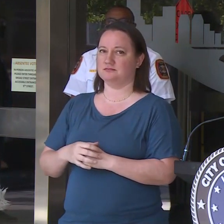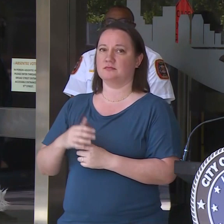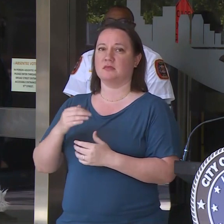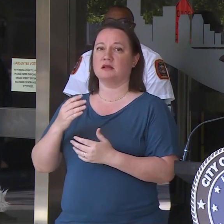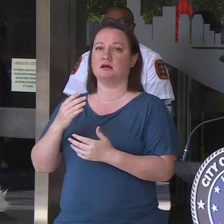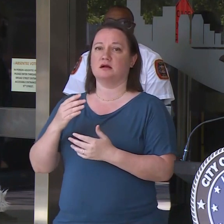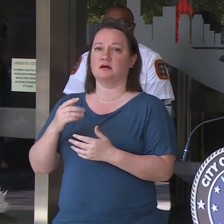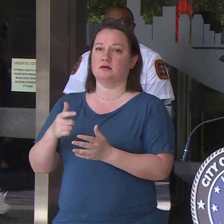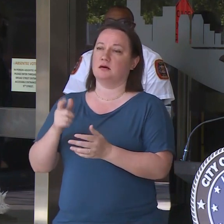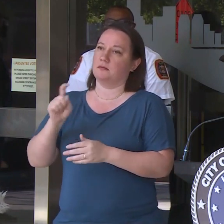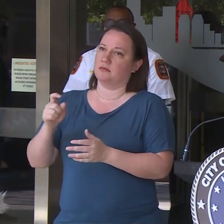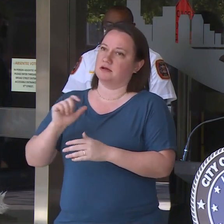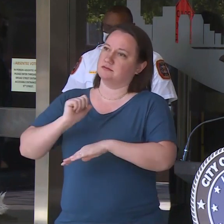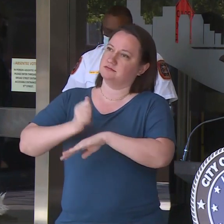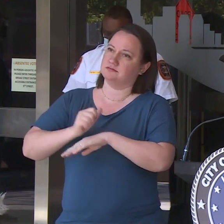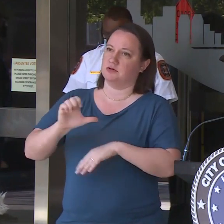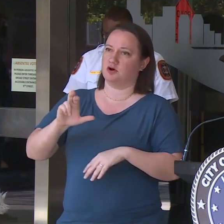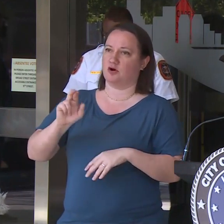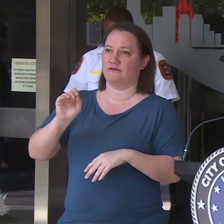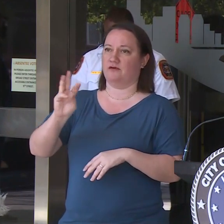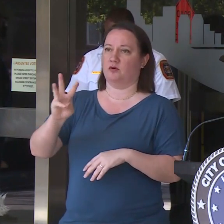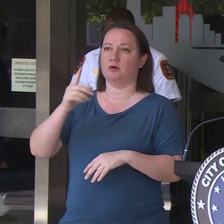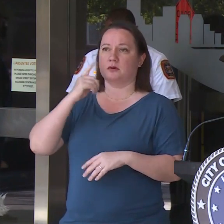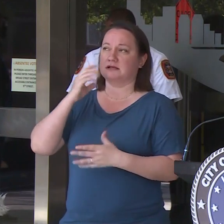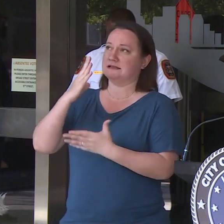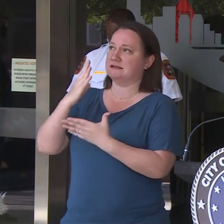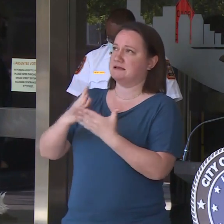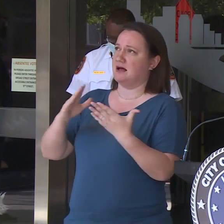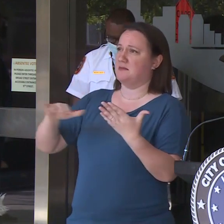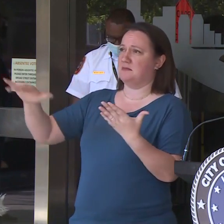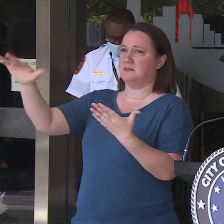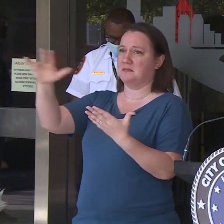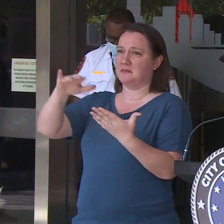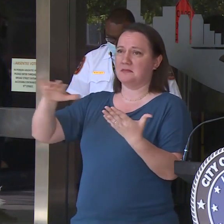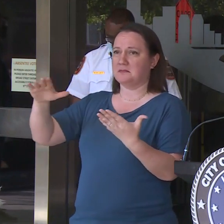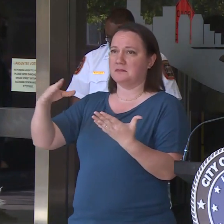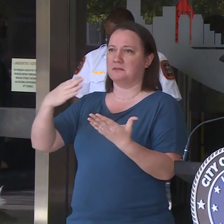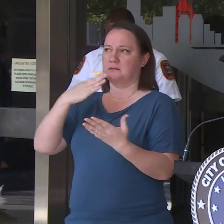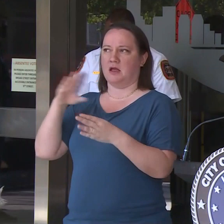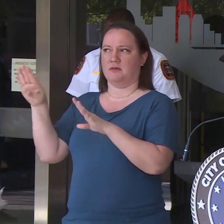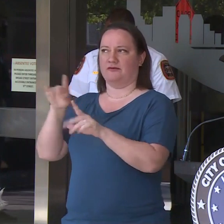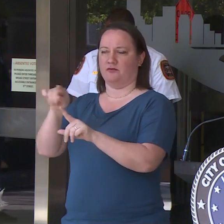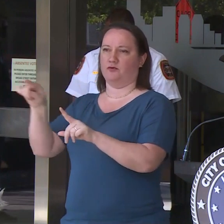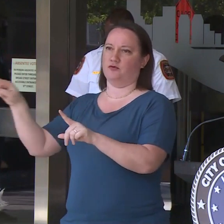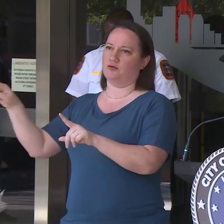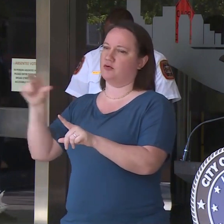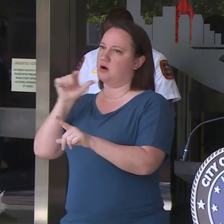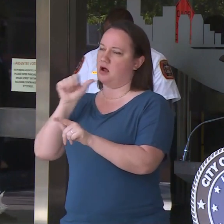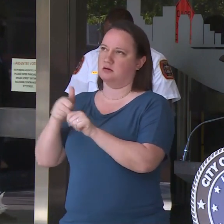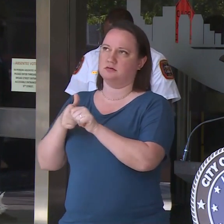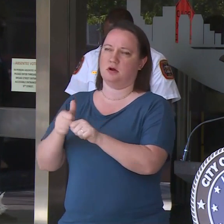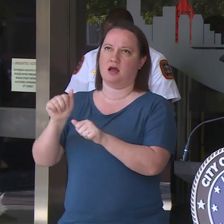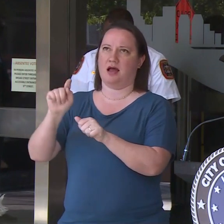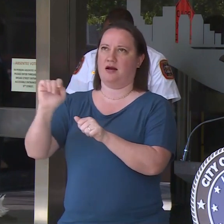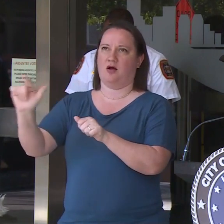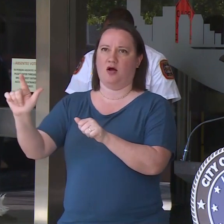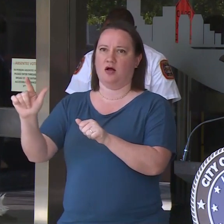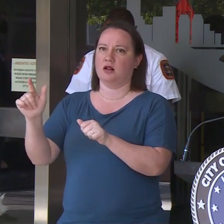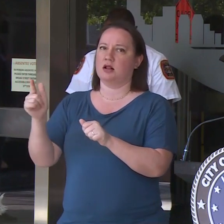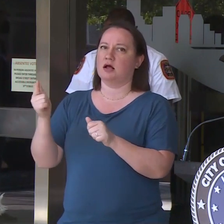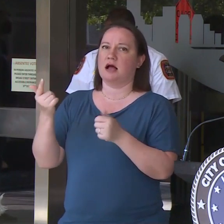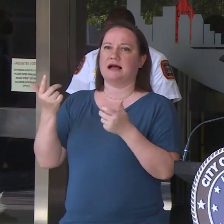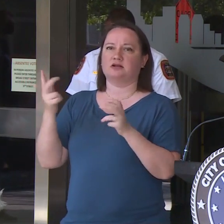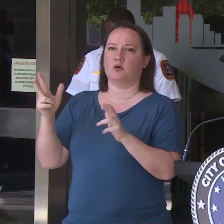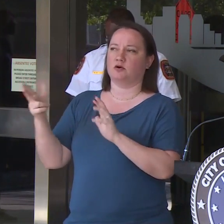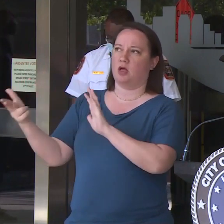not complying at all, right? I don't rush to paint a broad brush of